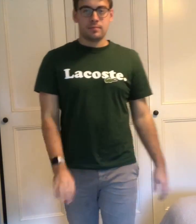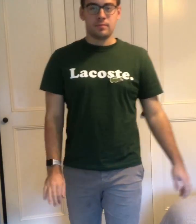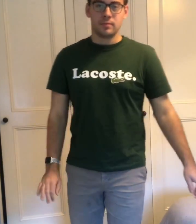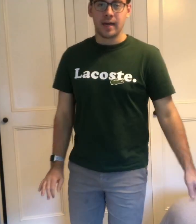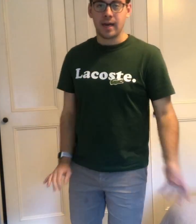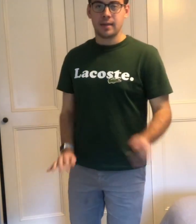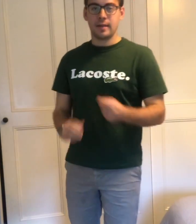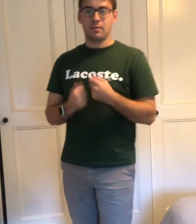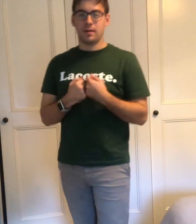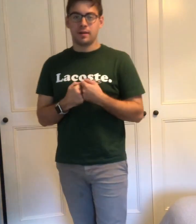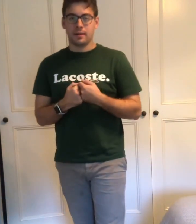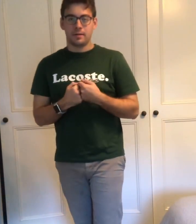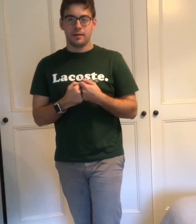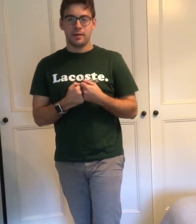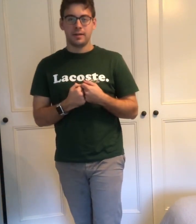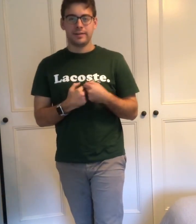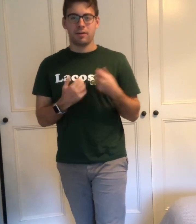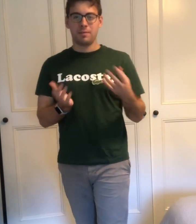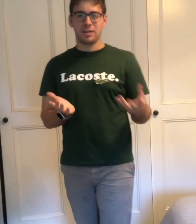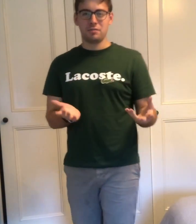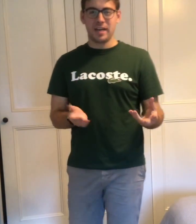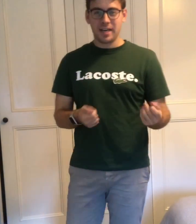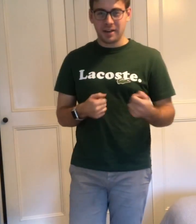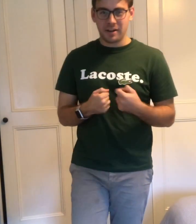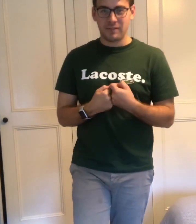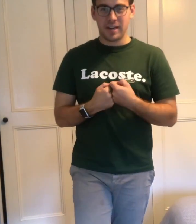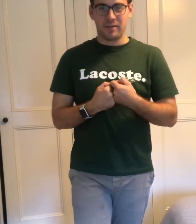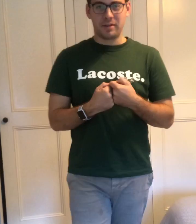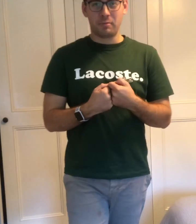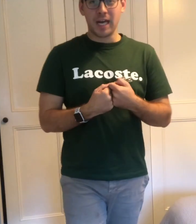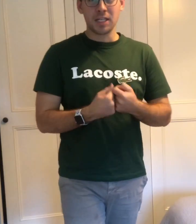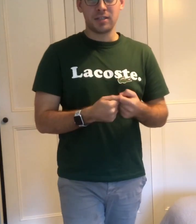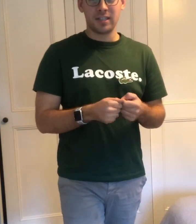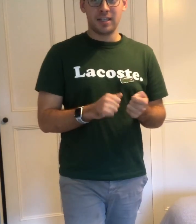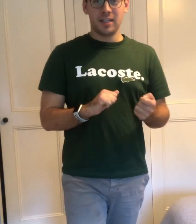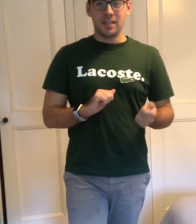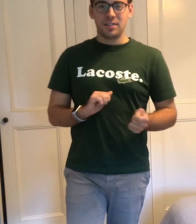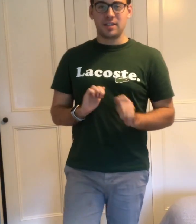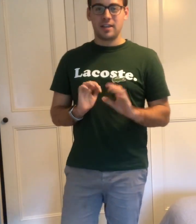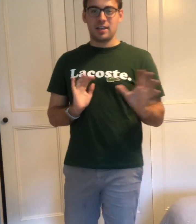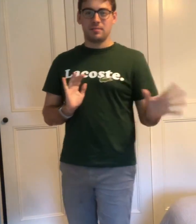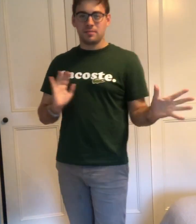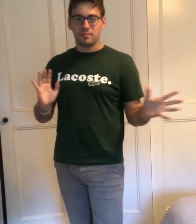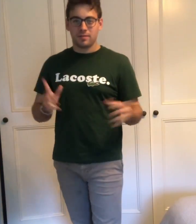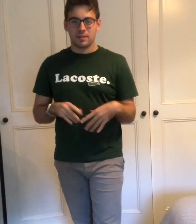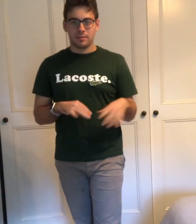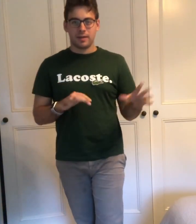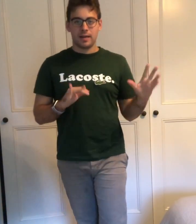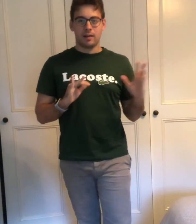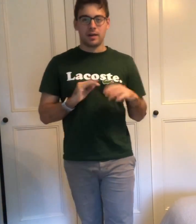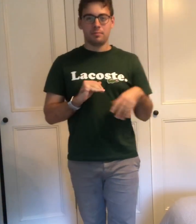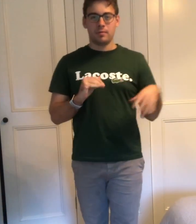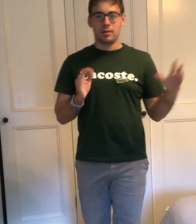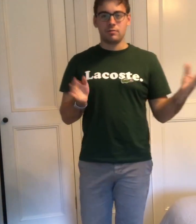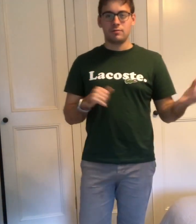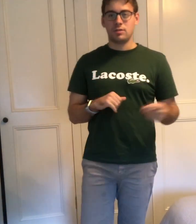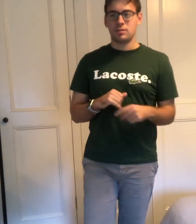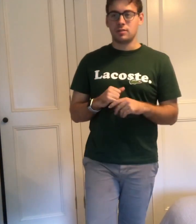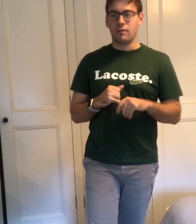Yeah, they're a bit unique over there in the West, so with some of their like political views and stuff